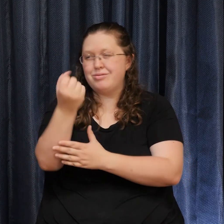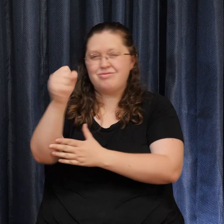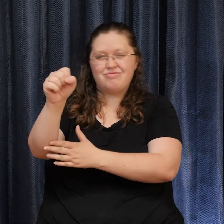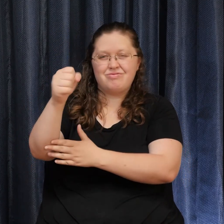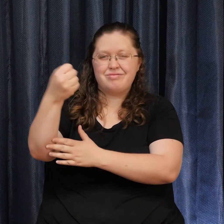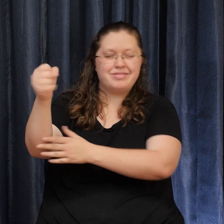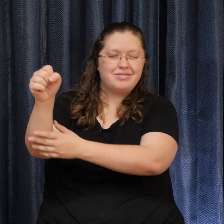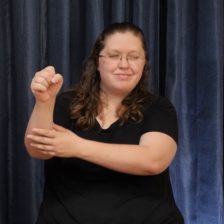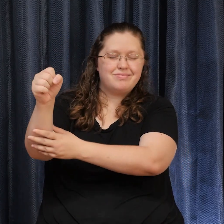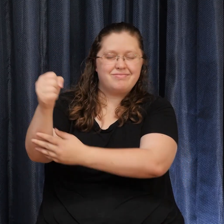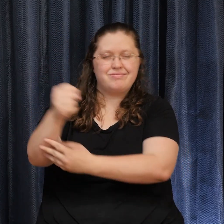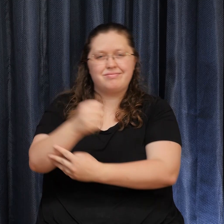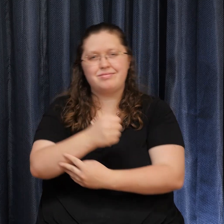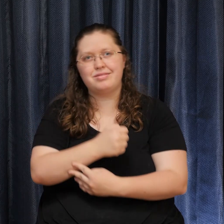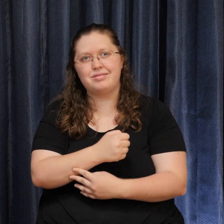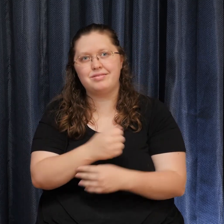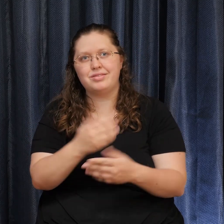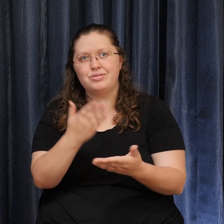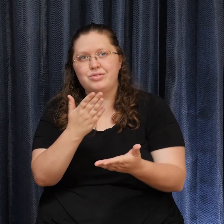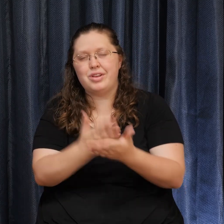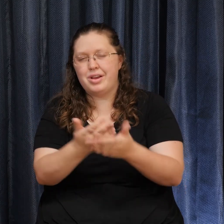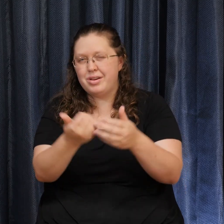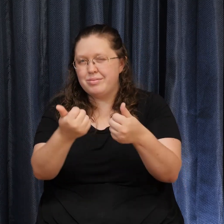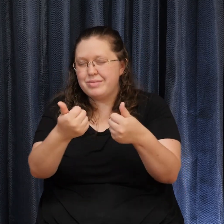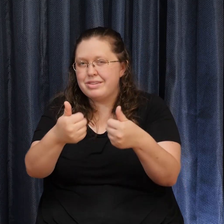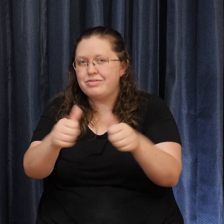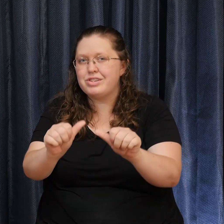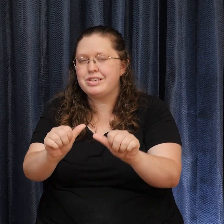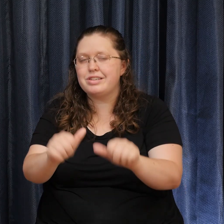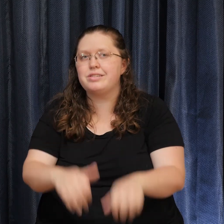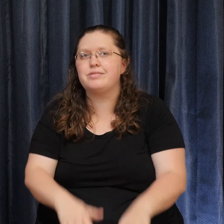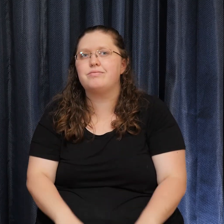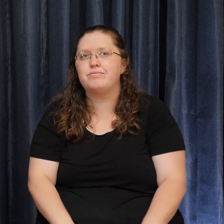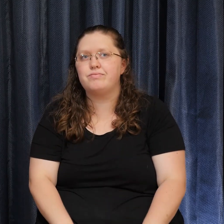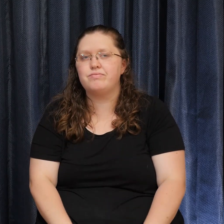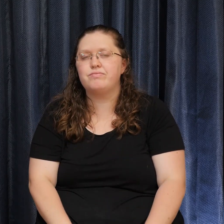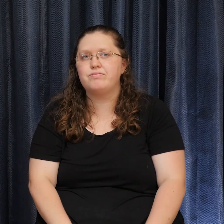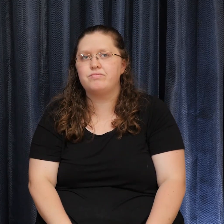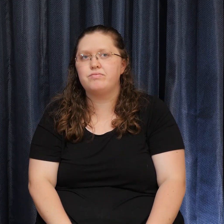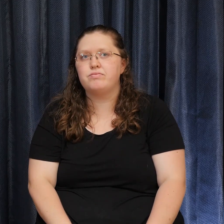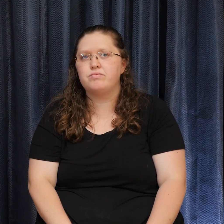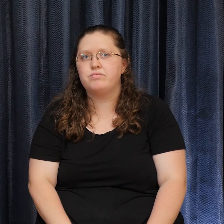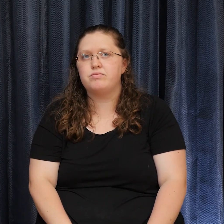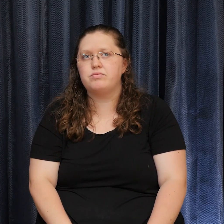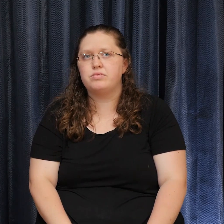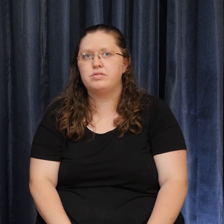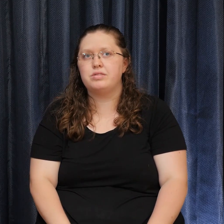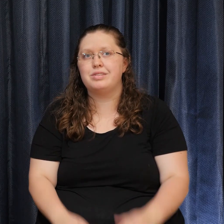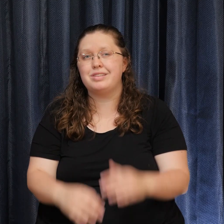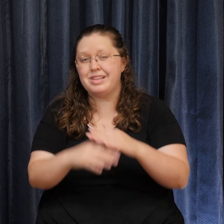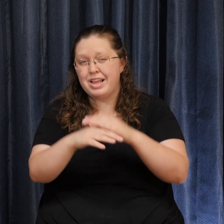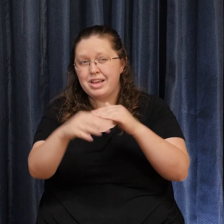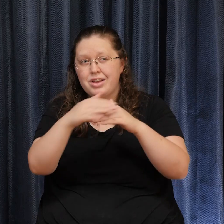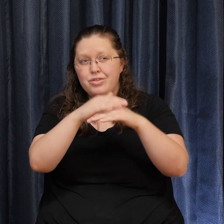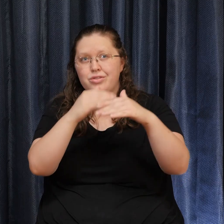efforting, to peel away the layers of conflict and discord within your own heart,